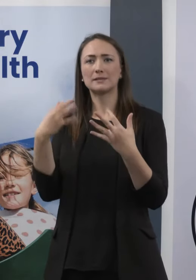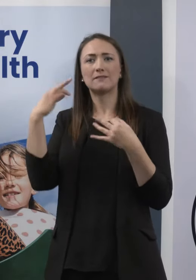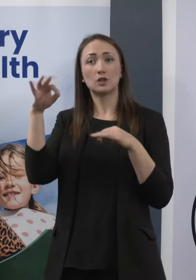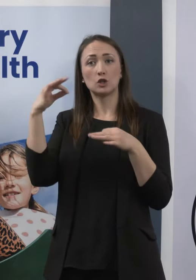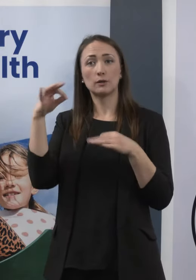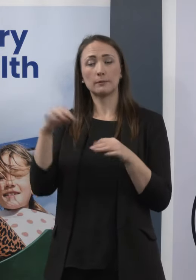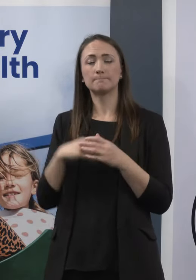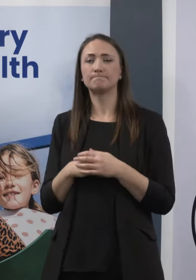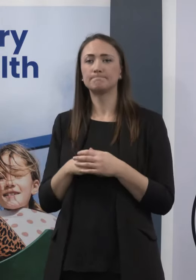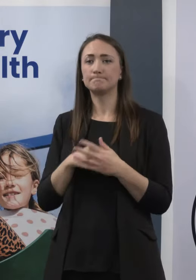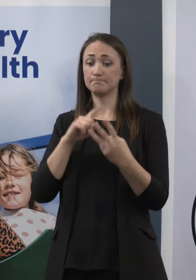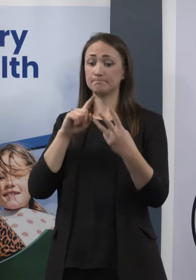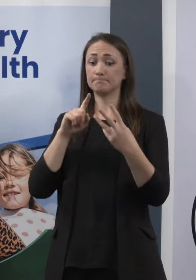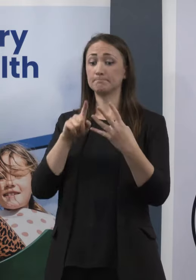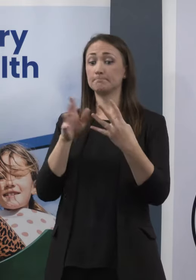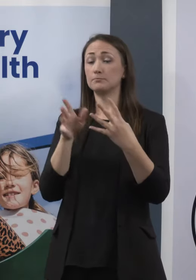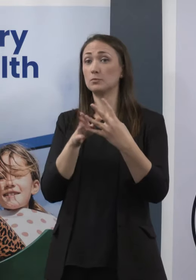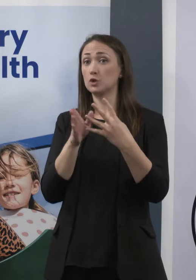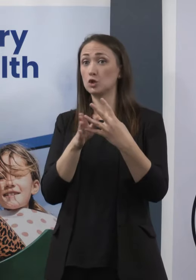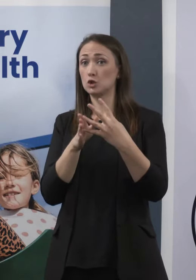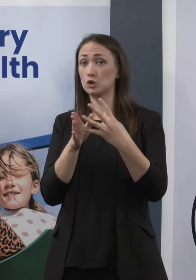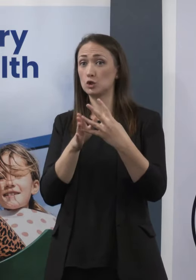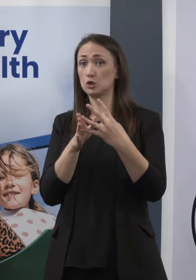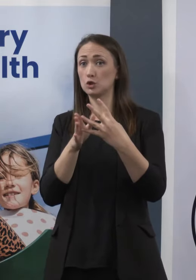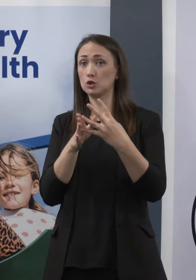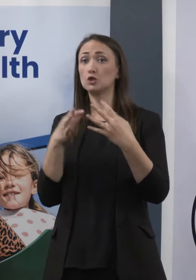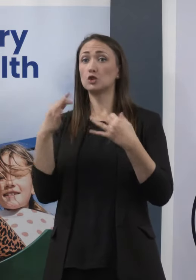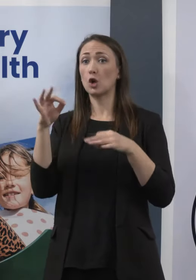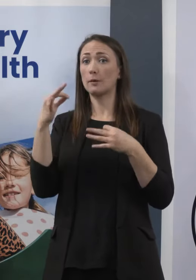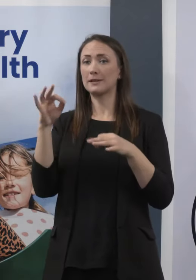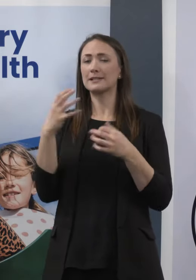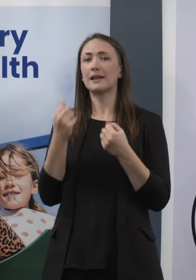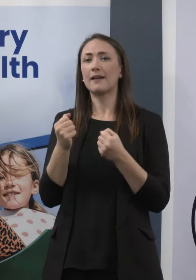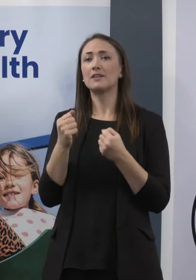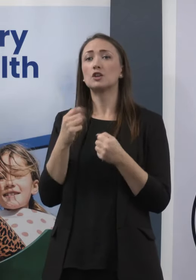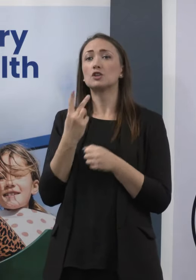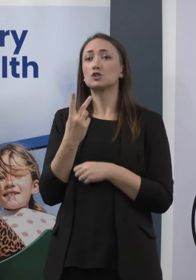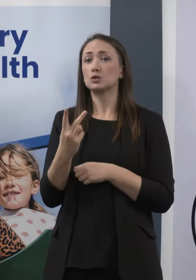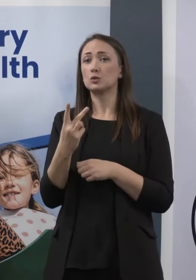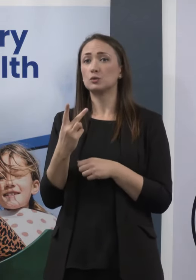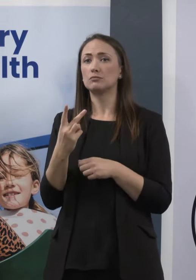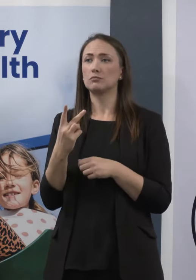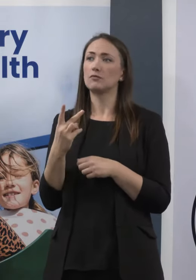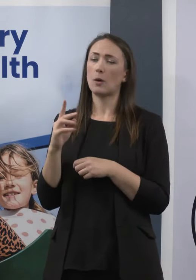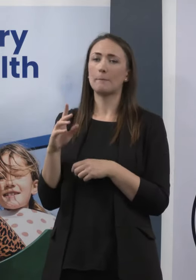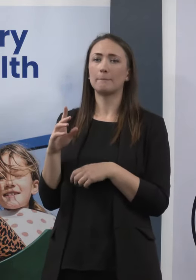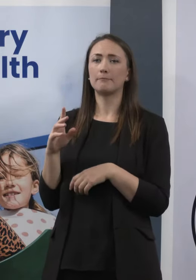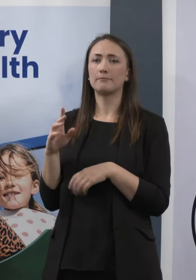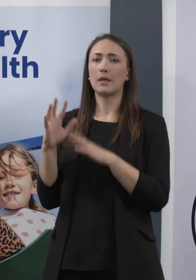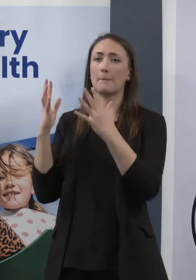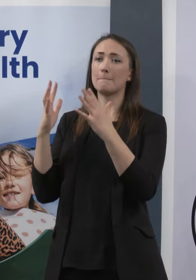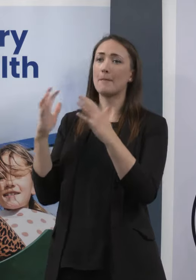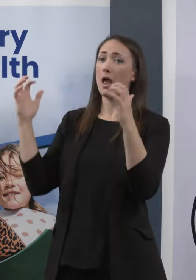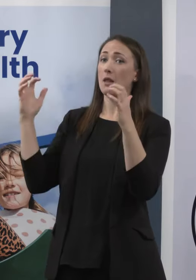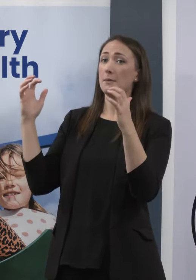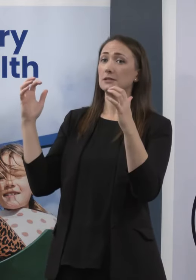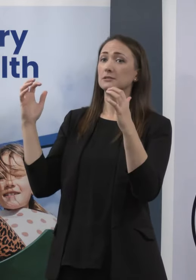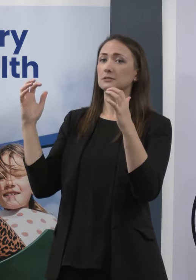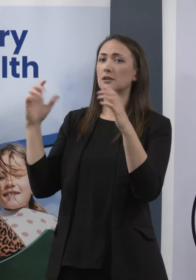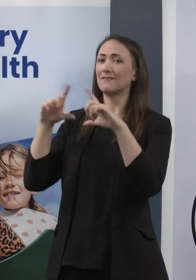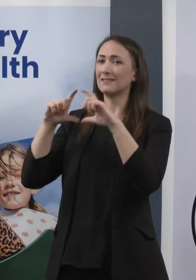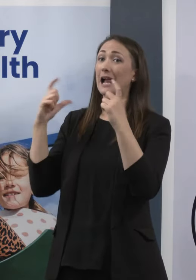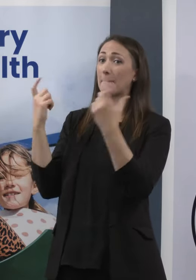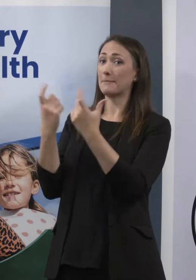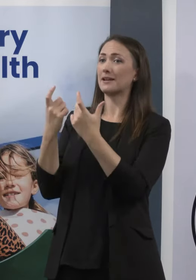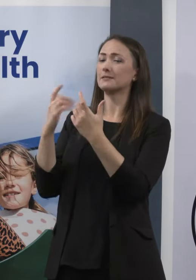published, including two briefings by the Implementation Unit in the Department of Prime Minister and Cabinet about contact tracing and case investigation,